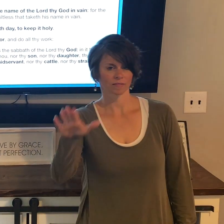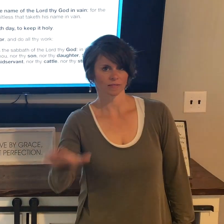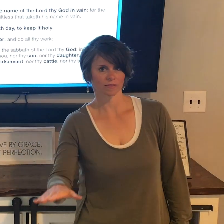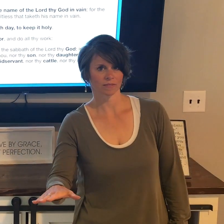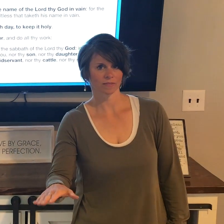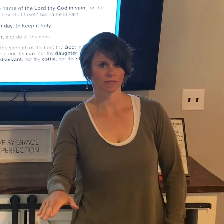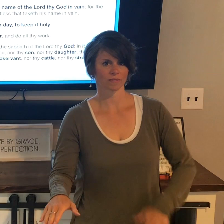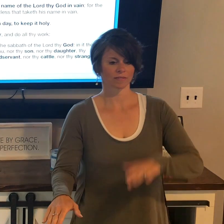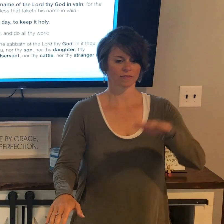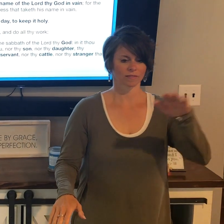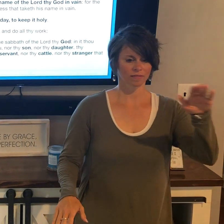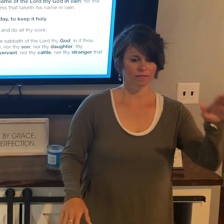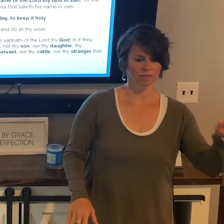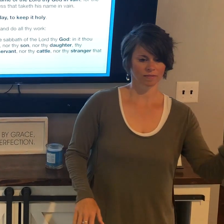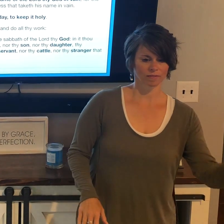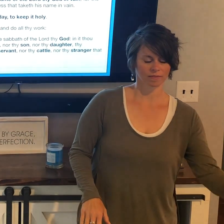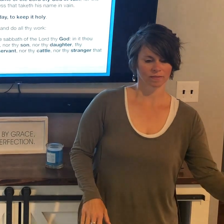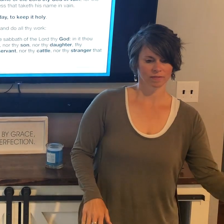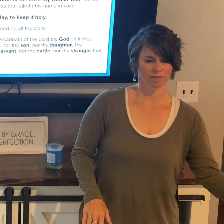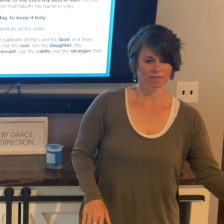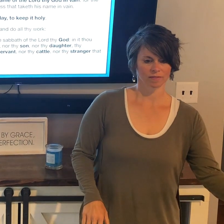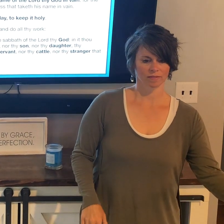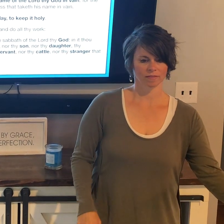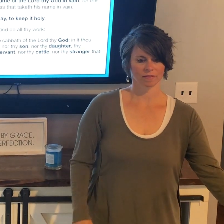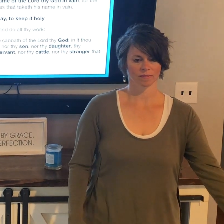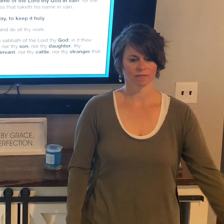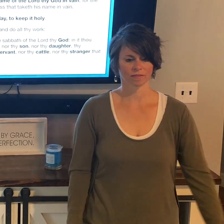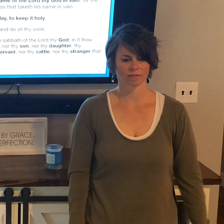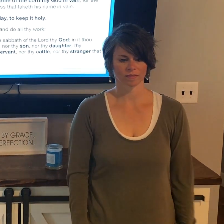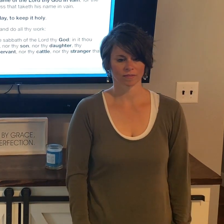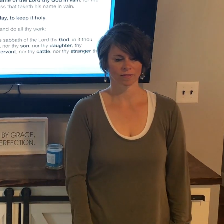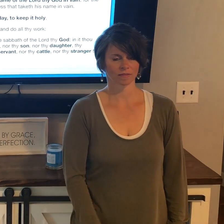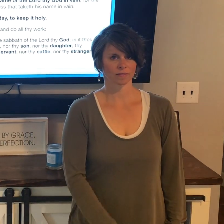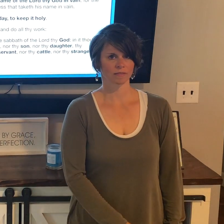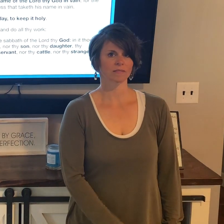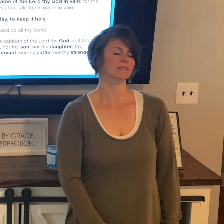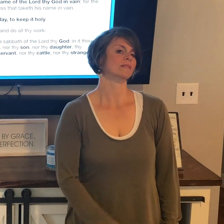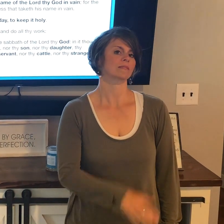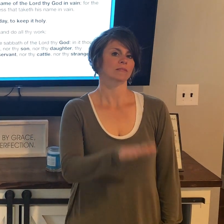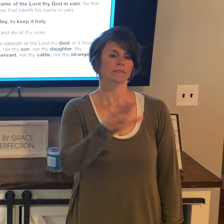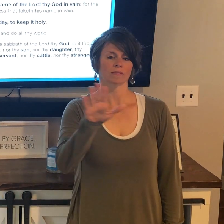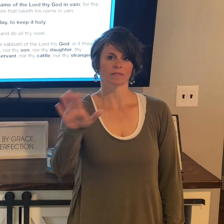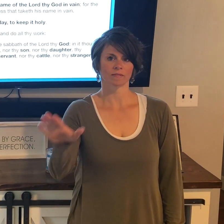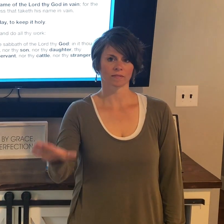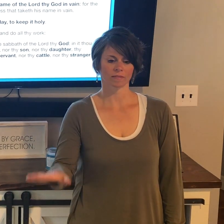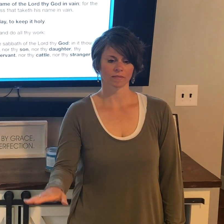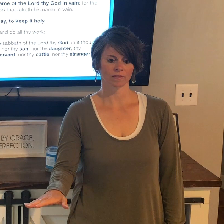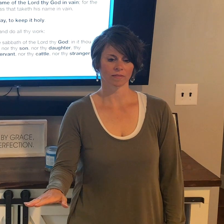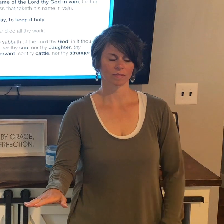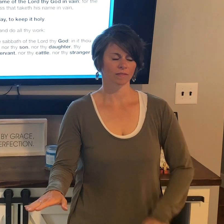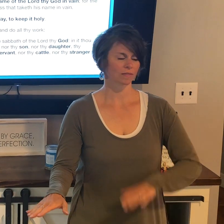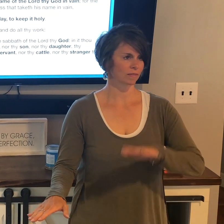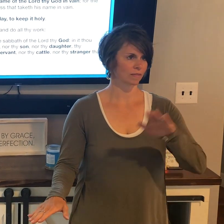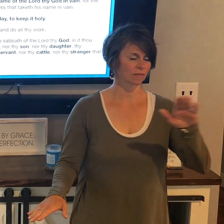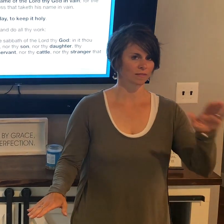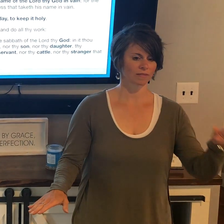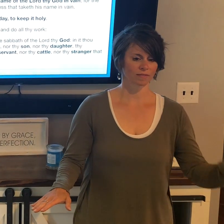man's servant, nor thy maidservant, nor thy cattle, nor thy stranger,